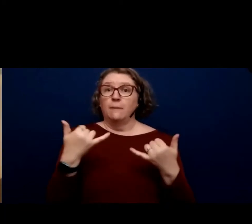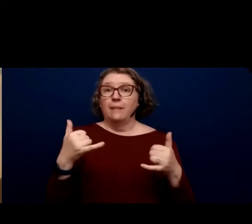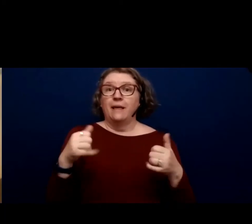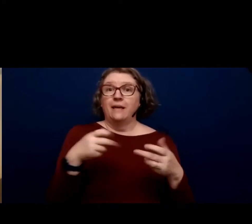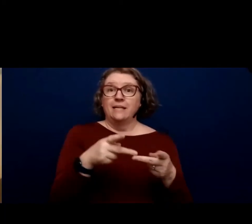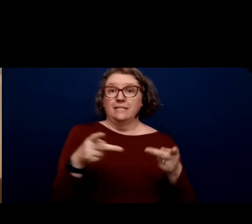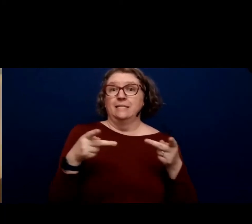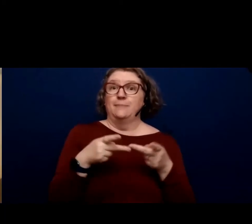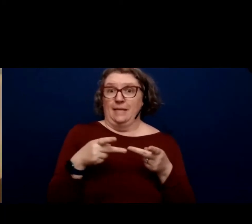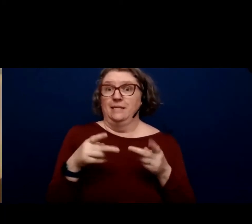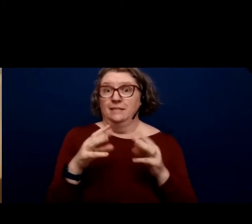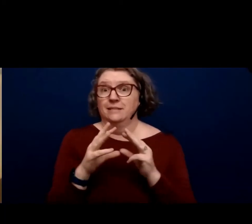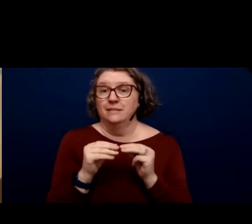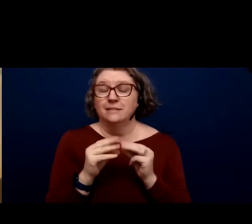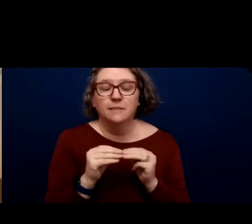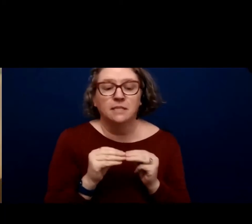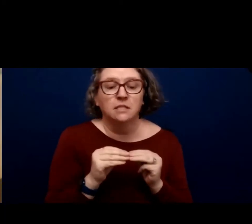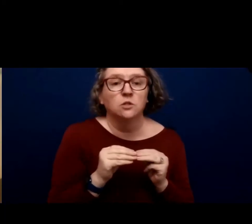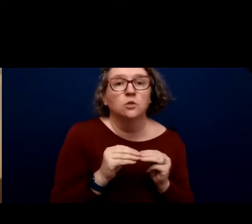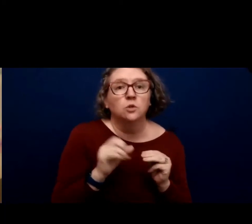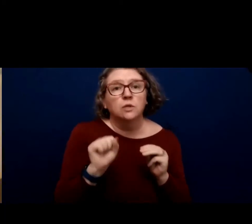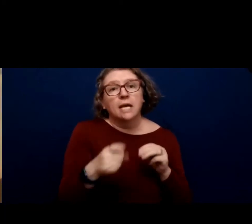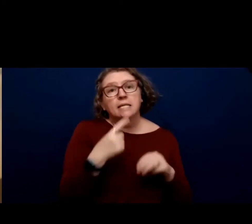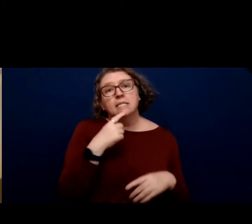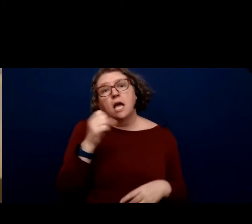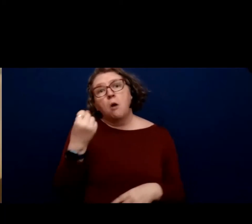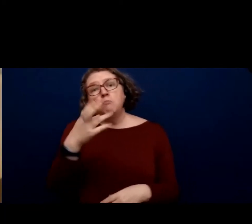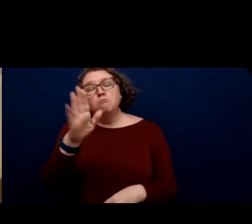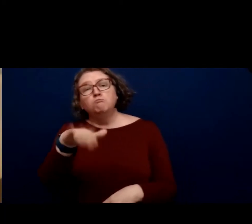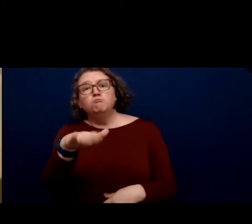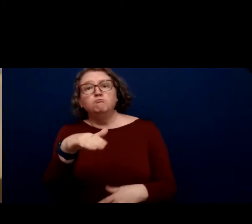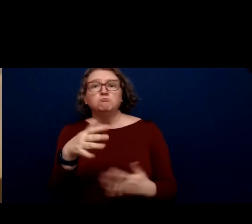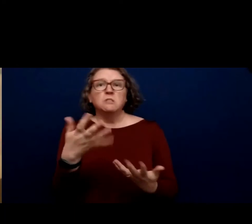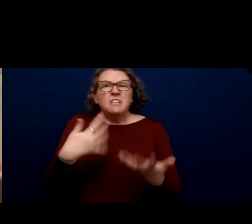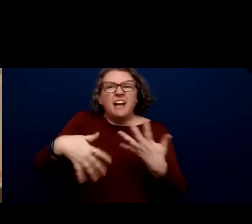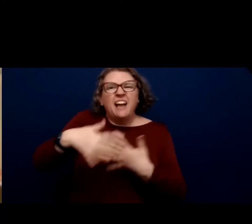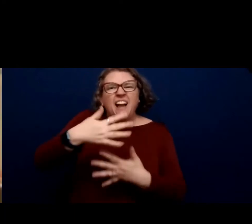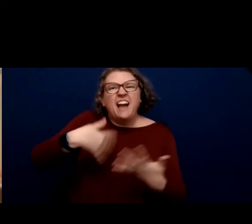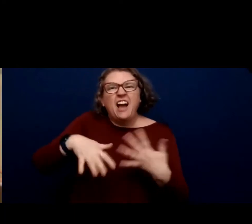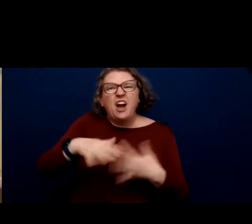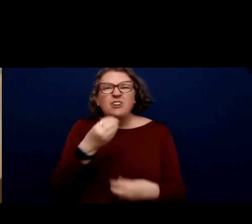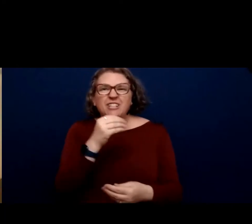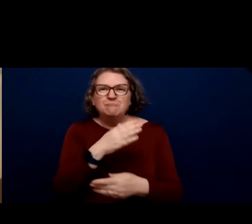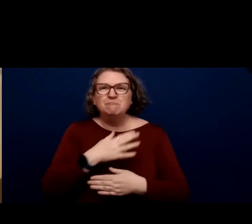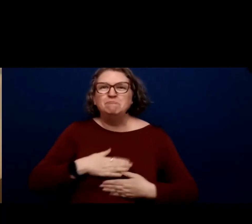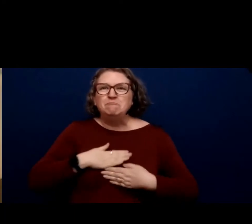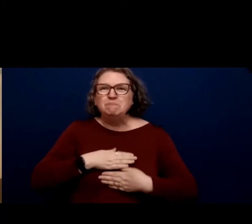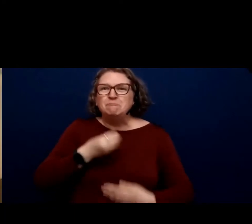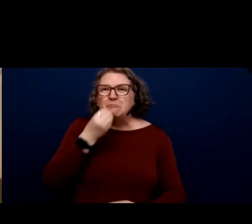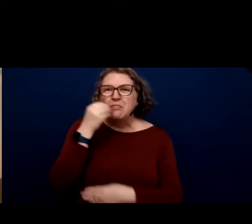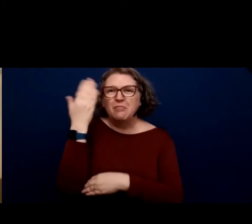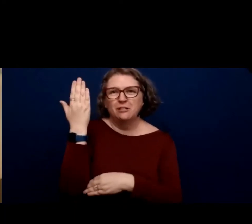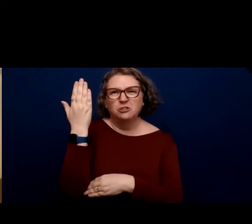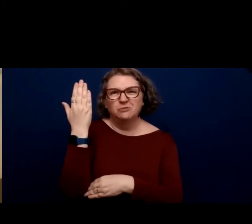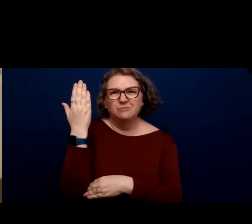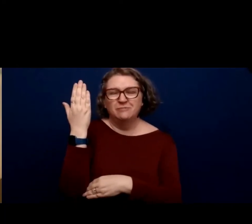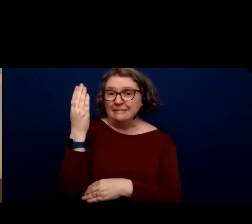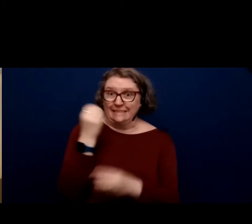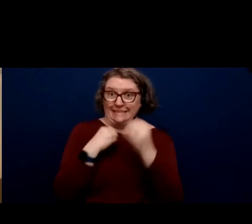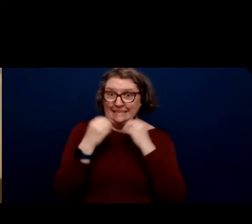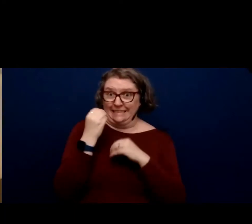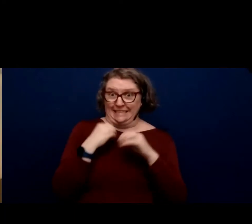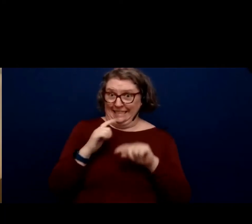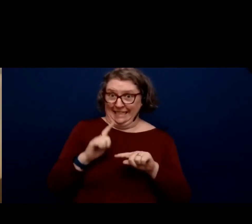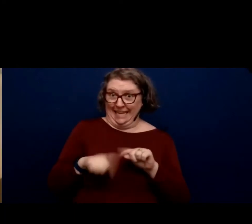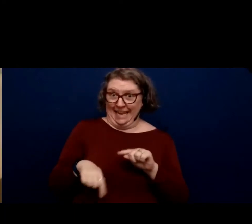is the way you could say to others, let's hang out and have lunch together. Well, you can have lunch together in the